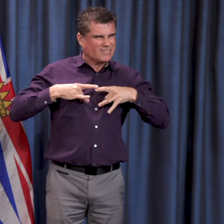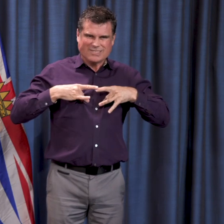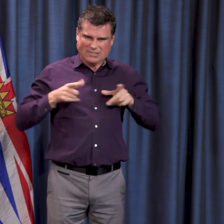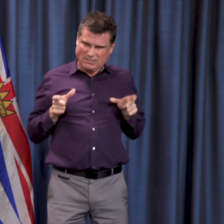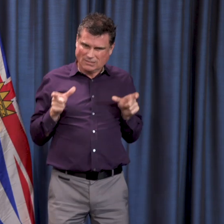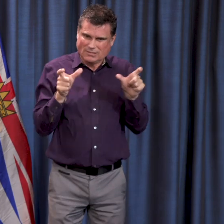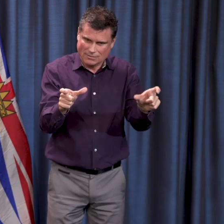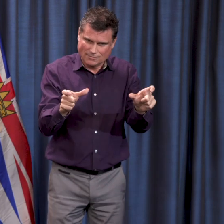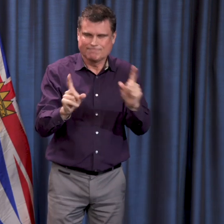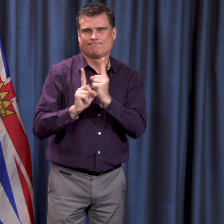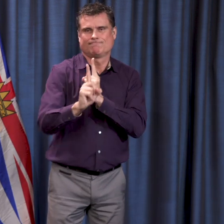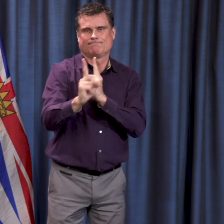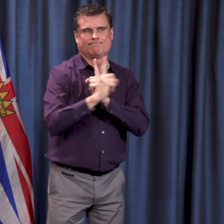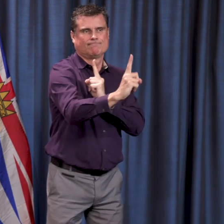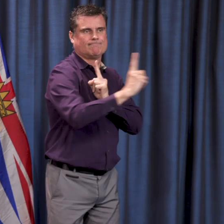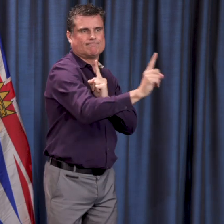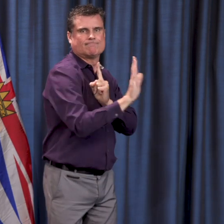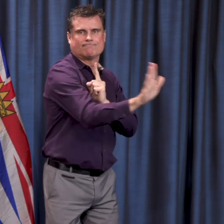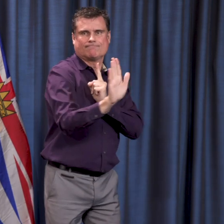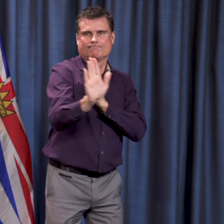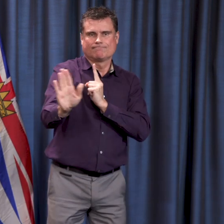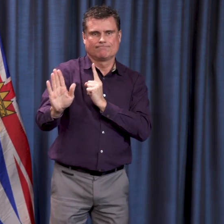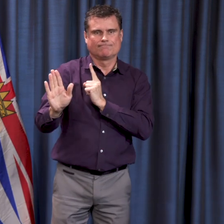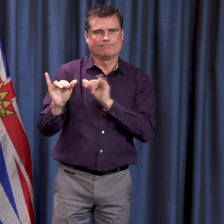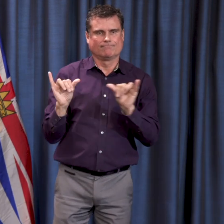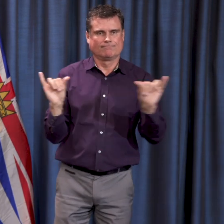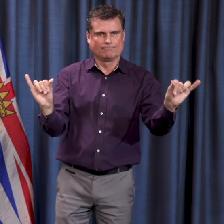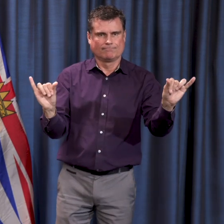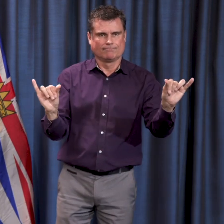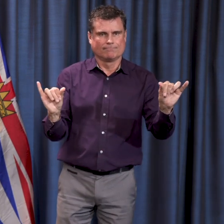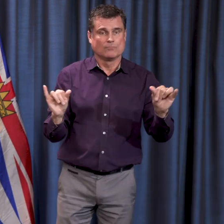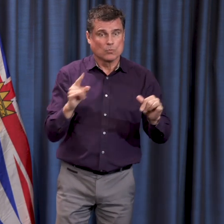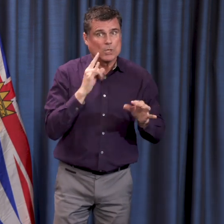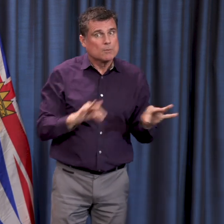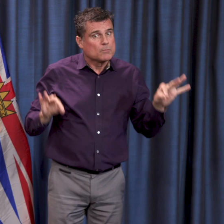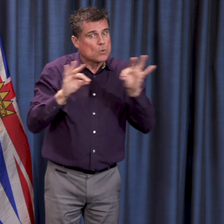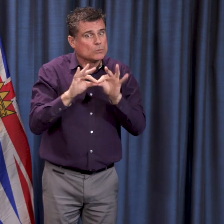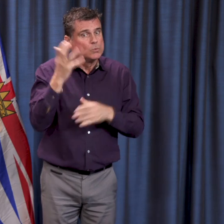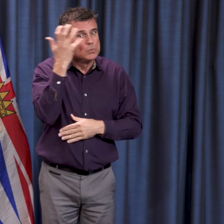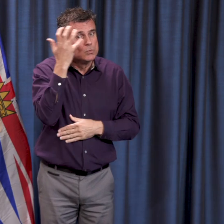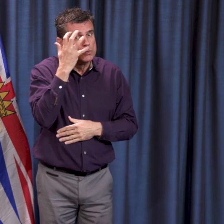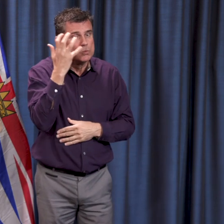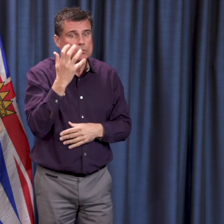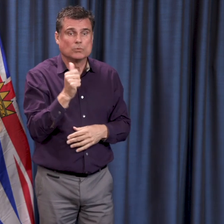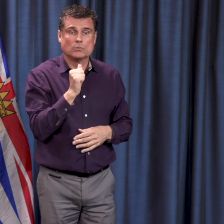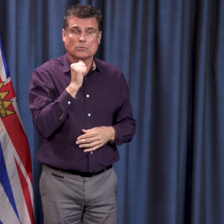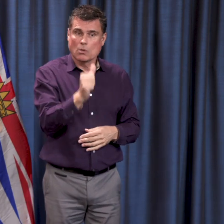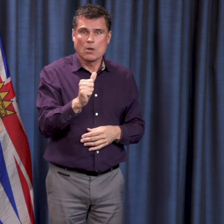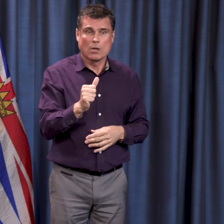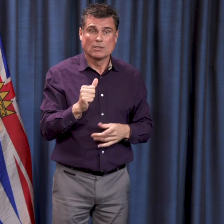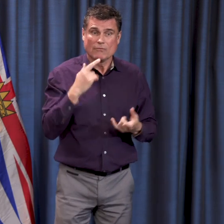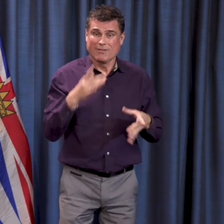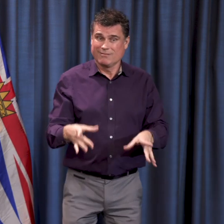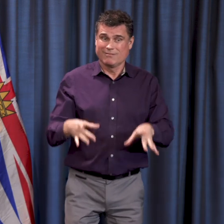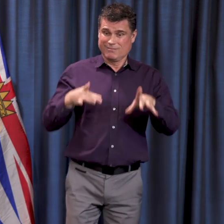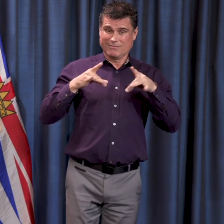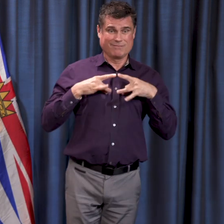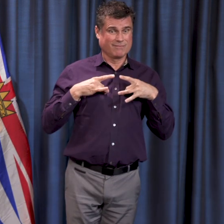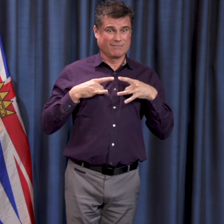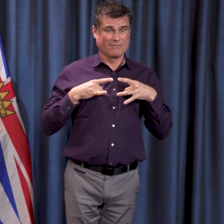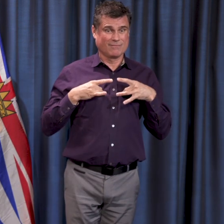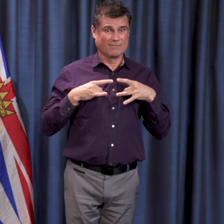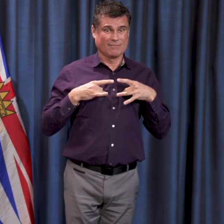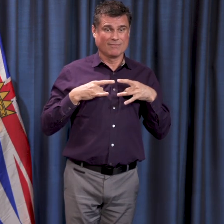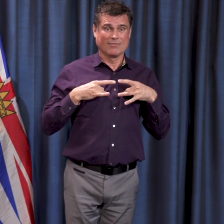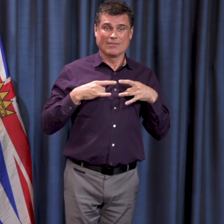extra important is not only do we not need to get it, we don't need to bring it home and give it to our parents or grandparents or other